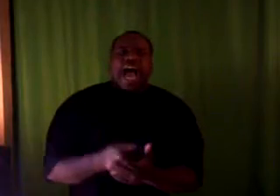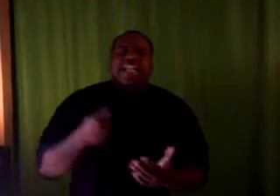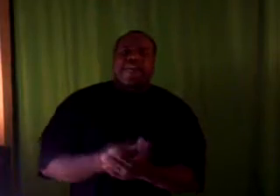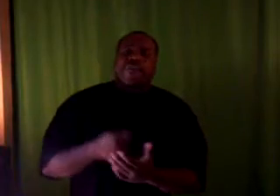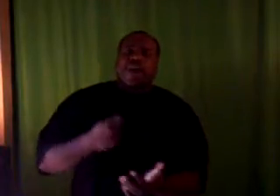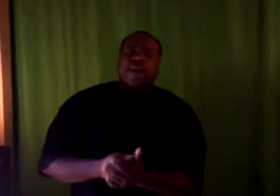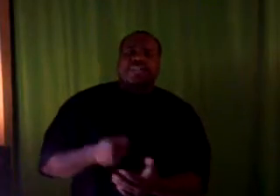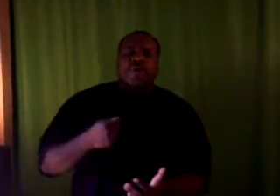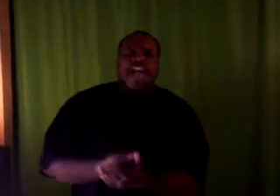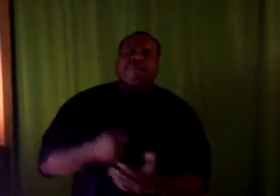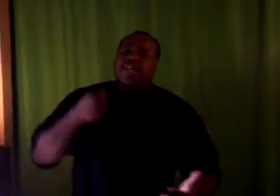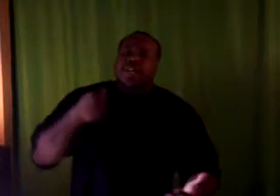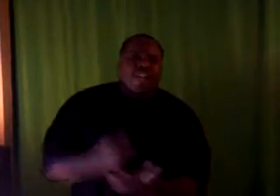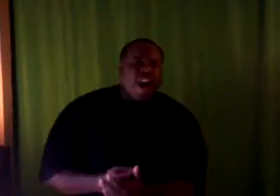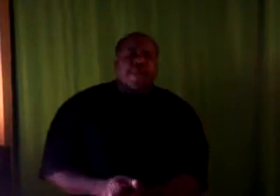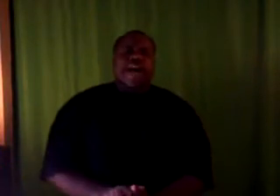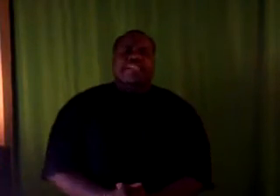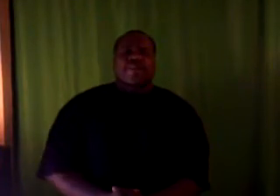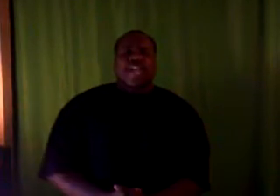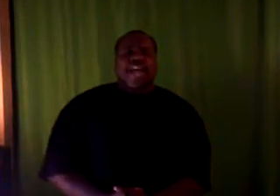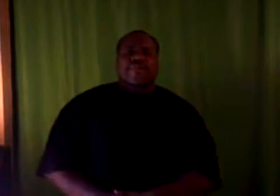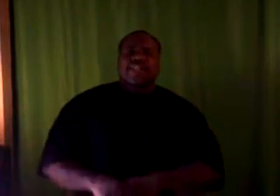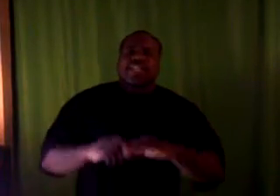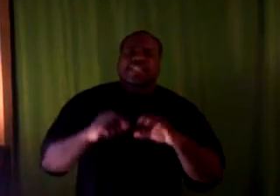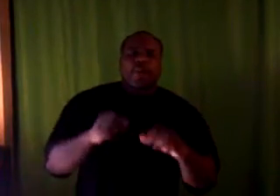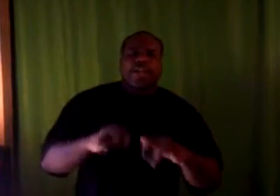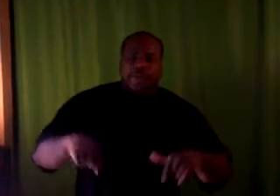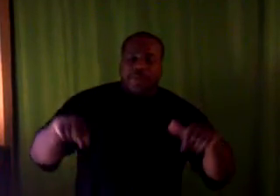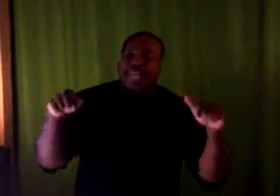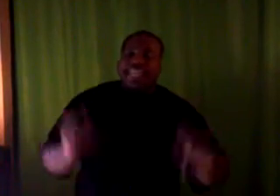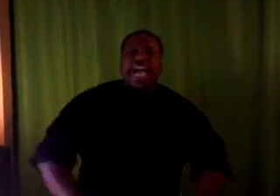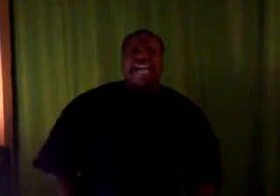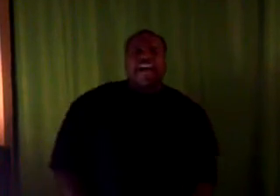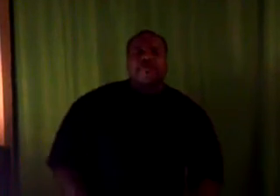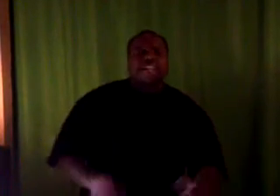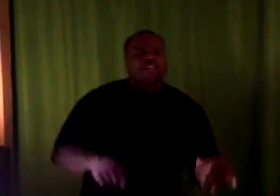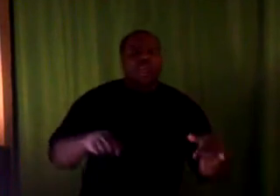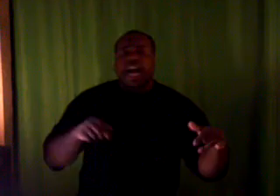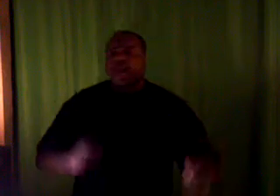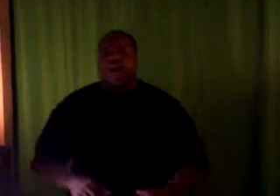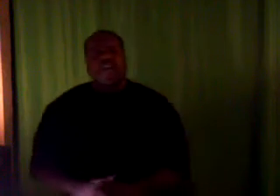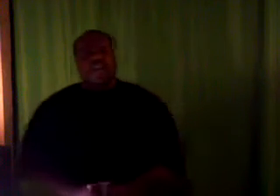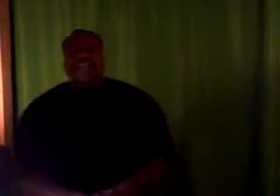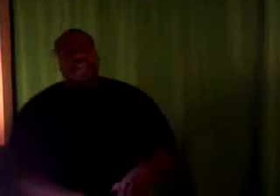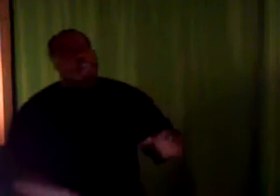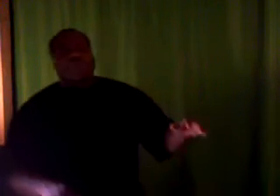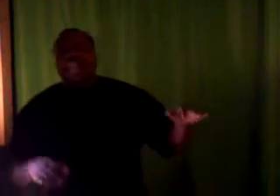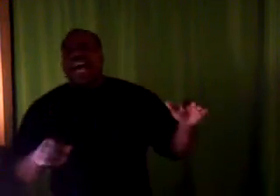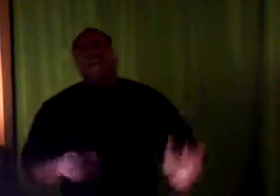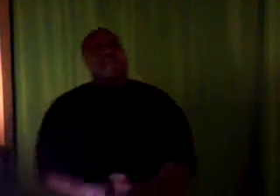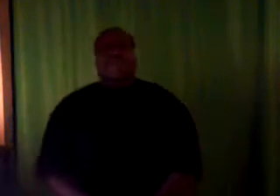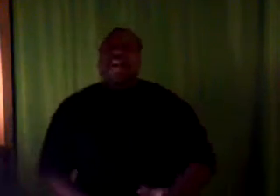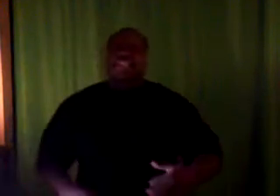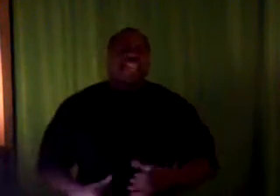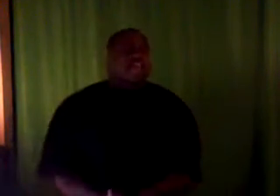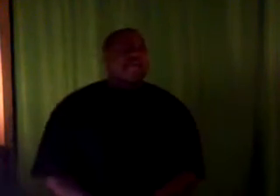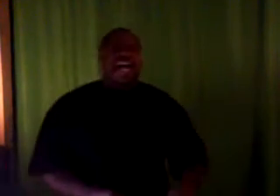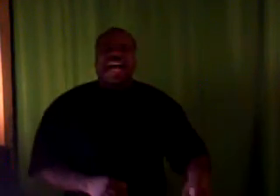got to get for real with your life. Care about your life. So many people done died already, because when I grow up, it was a lot of people got killed behind